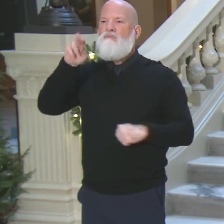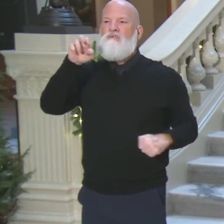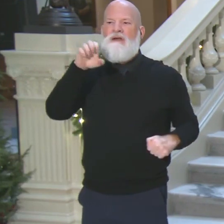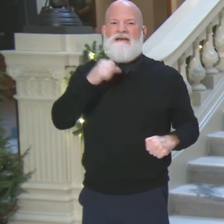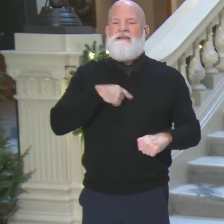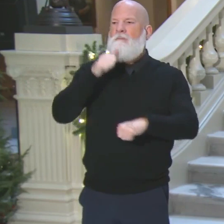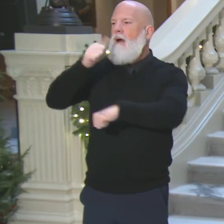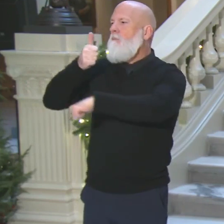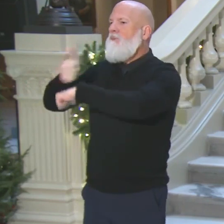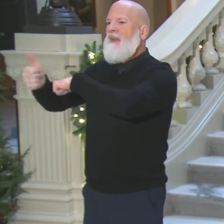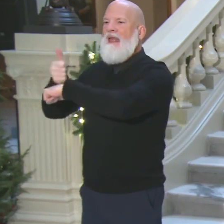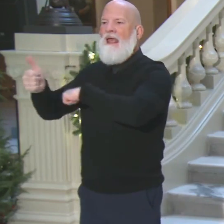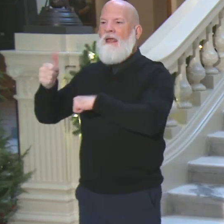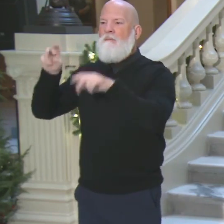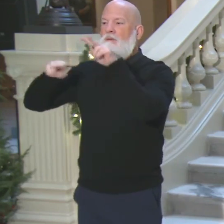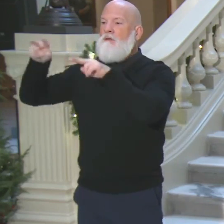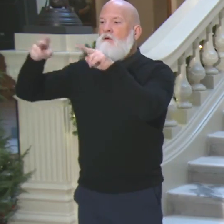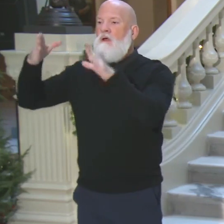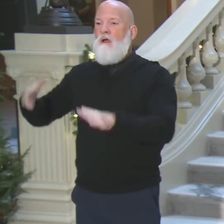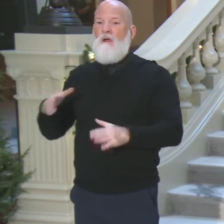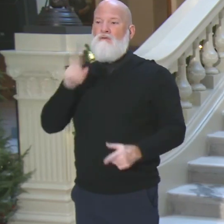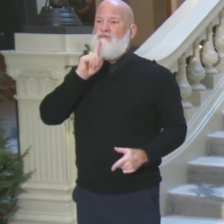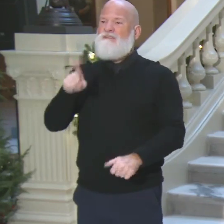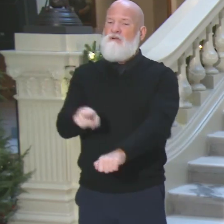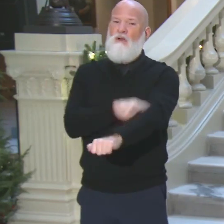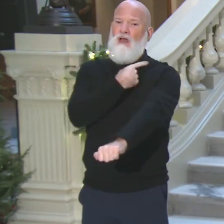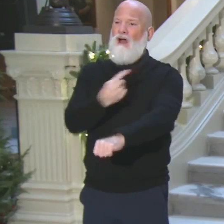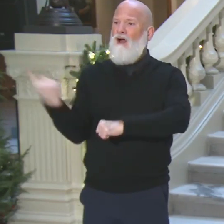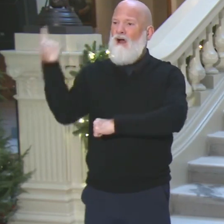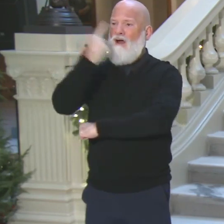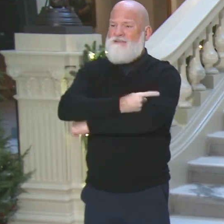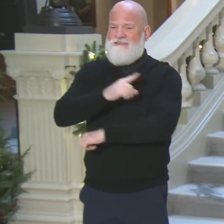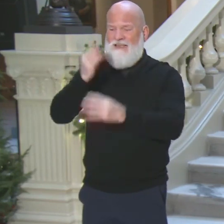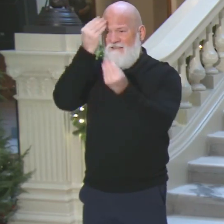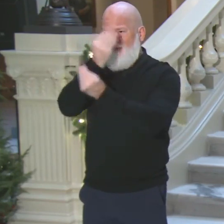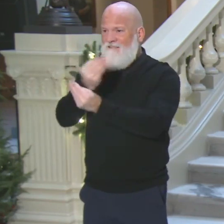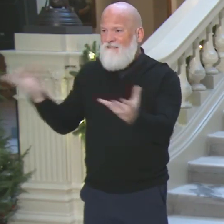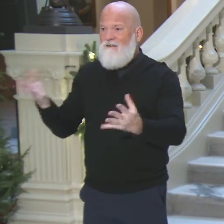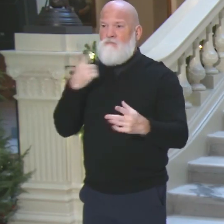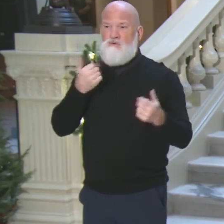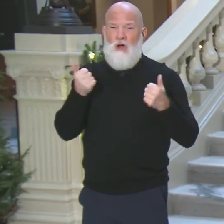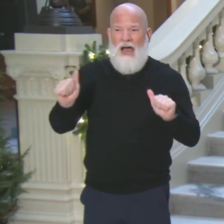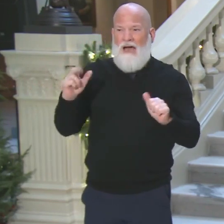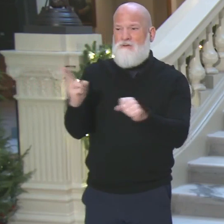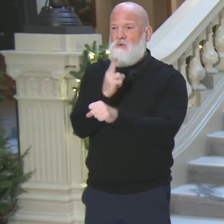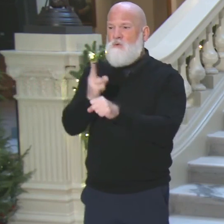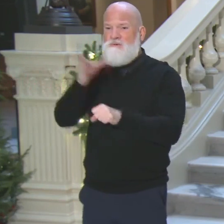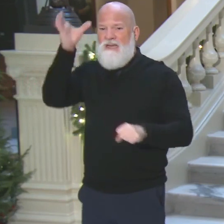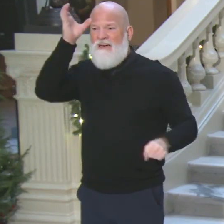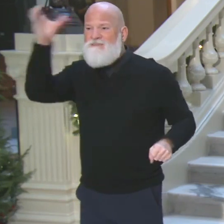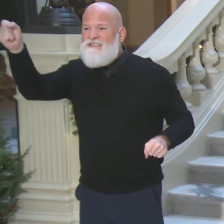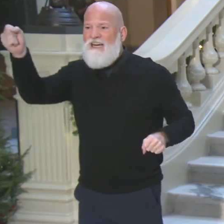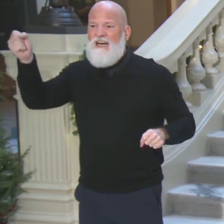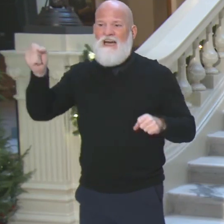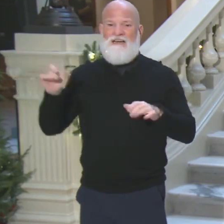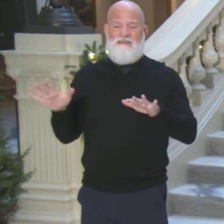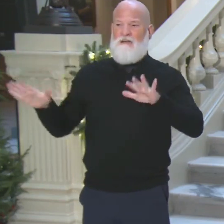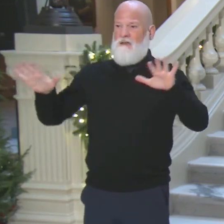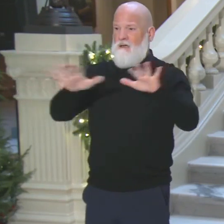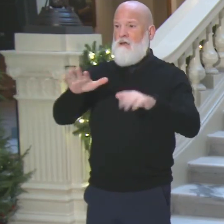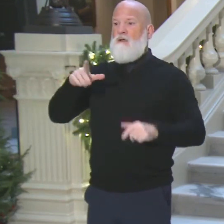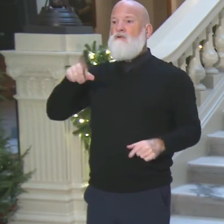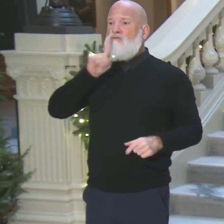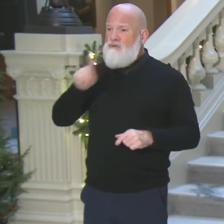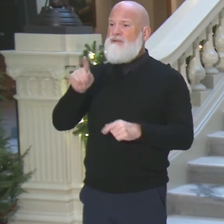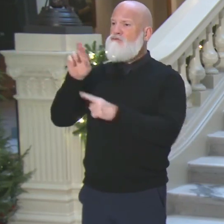It was a long day for these people. And let's just use some common sense, which I know is such rare thing to say. They were tired and wanted to go home. They were frustrated and